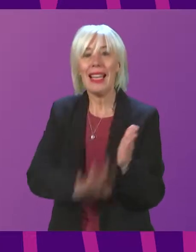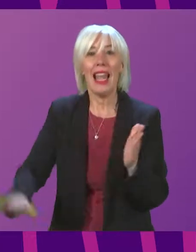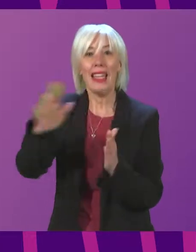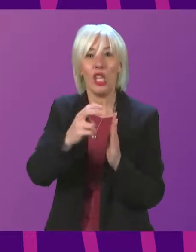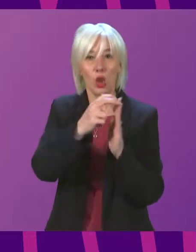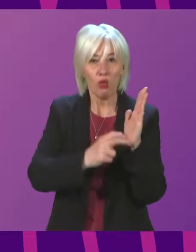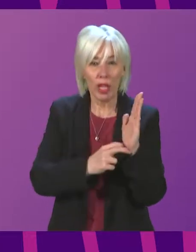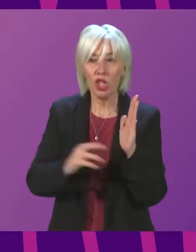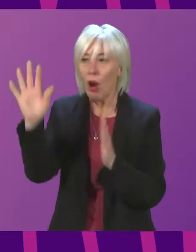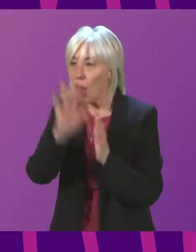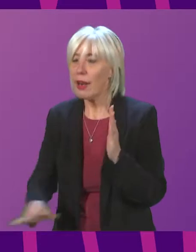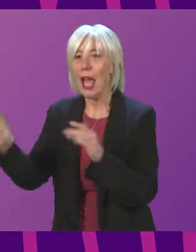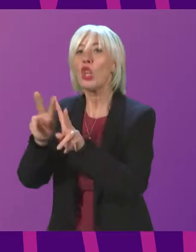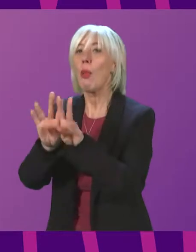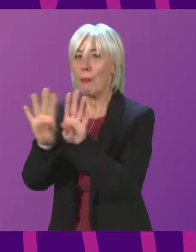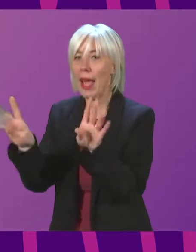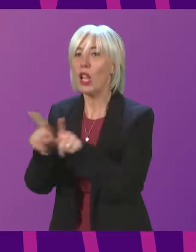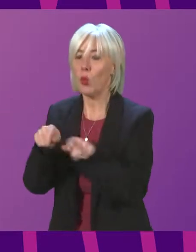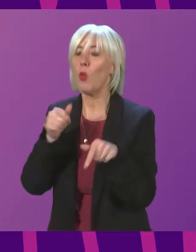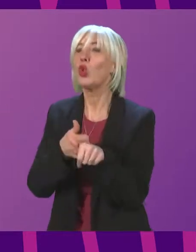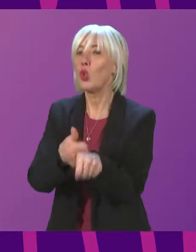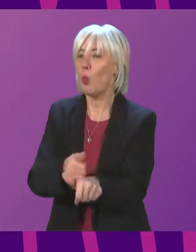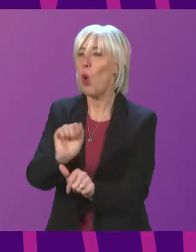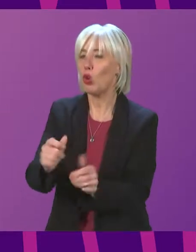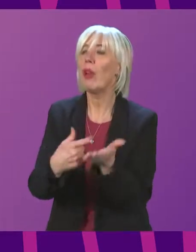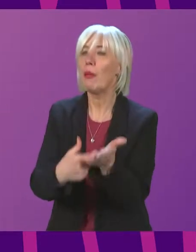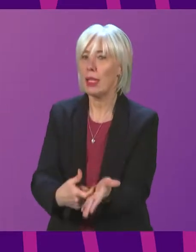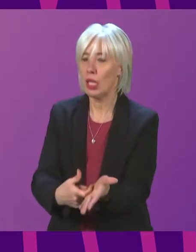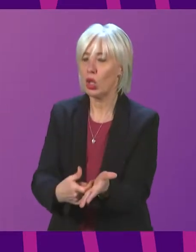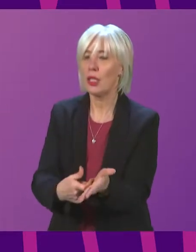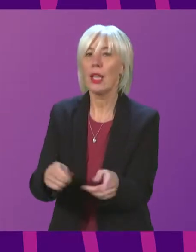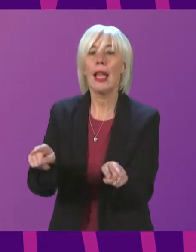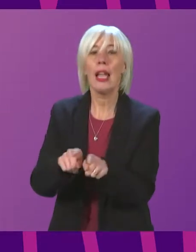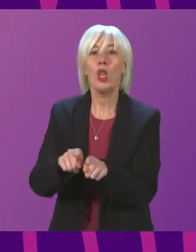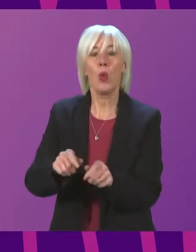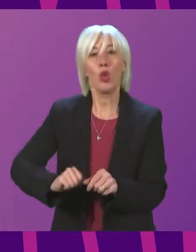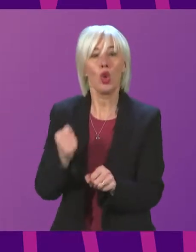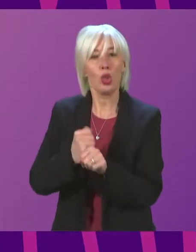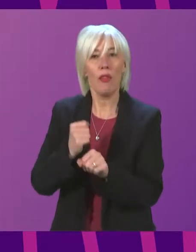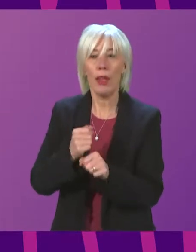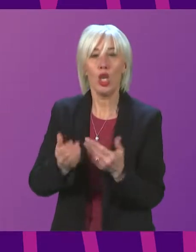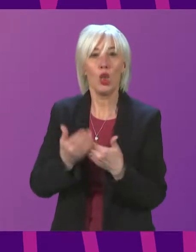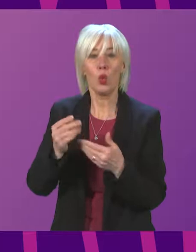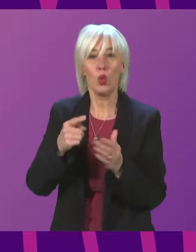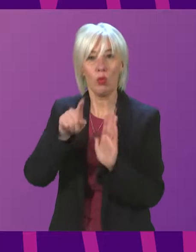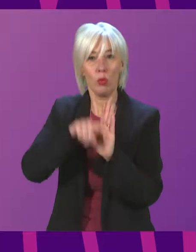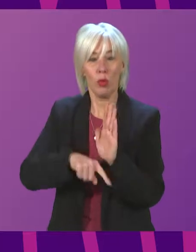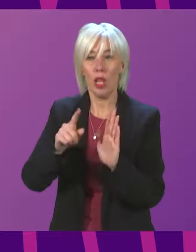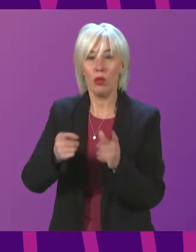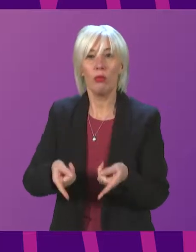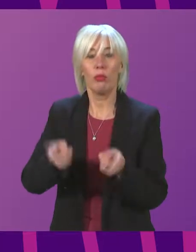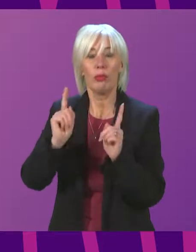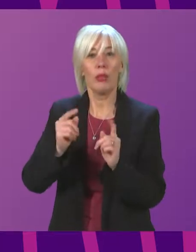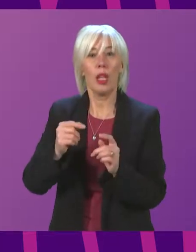This is vital. In addition, the Scottish Government is bringing forward legislation to establish a Commissioner for Learning